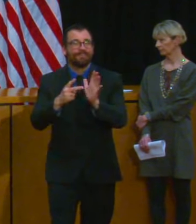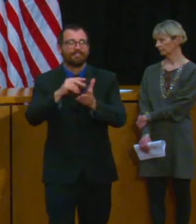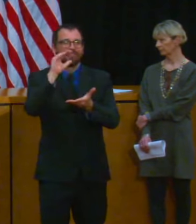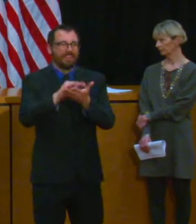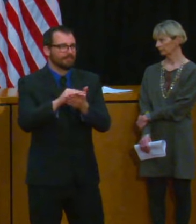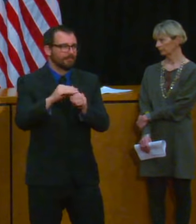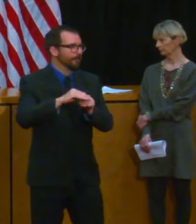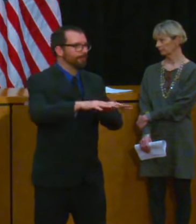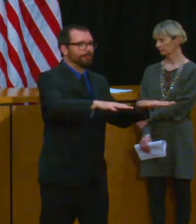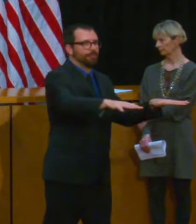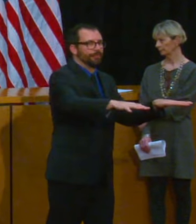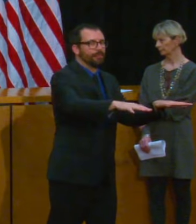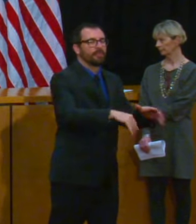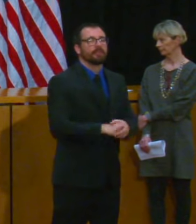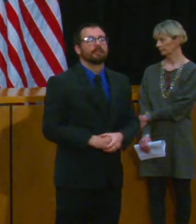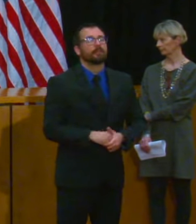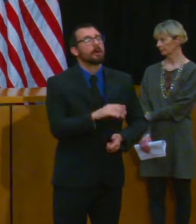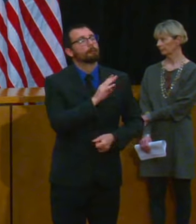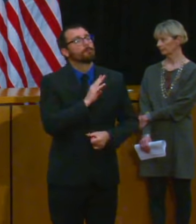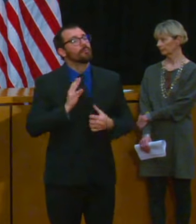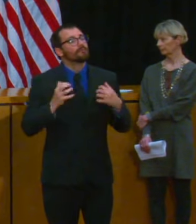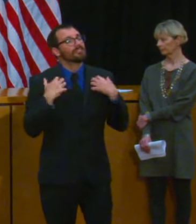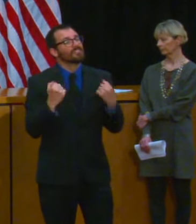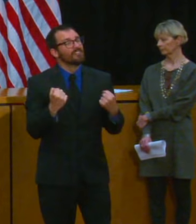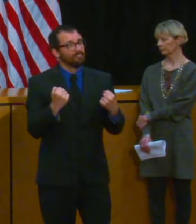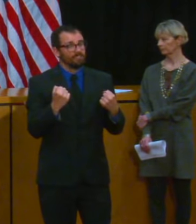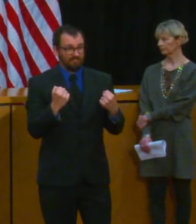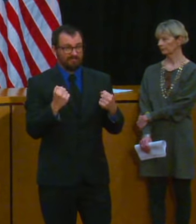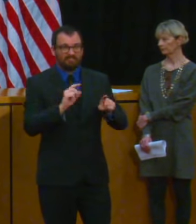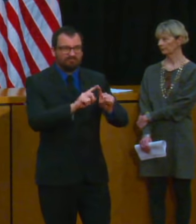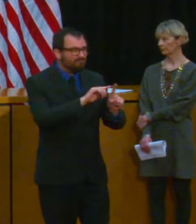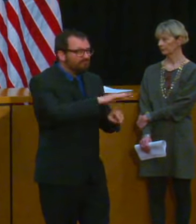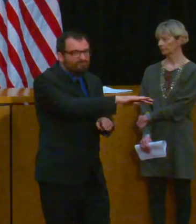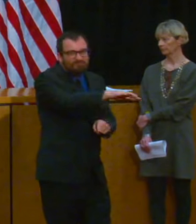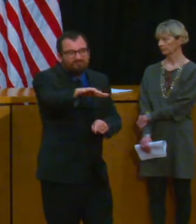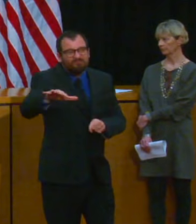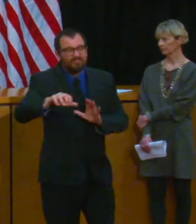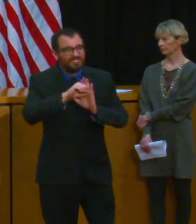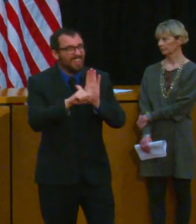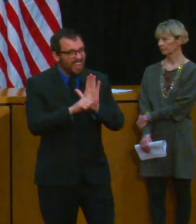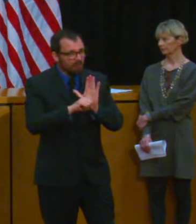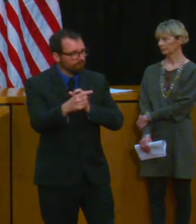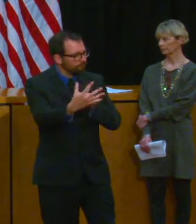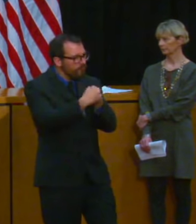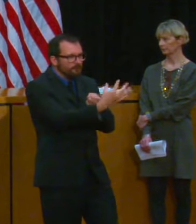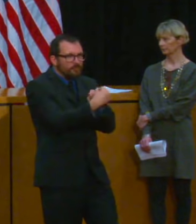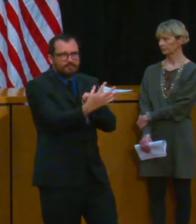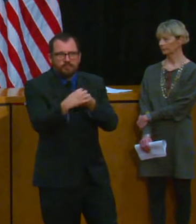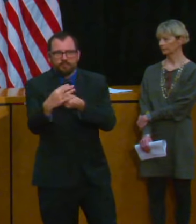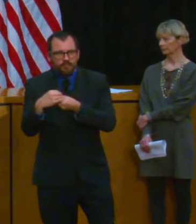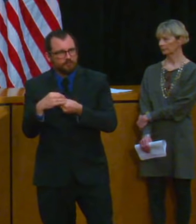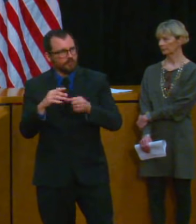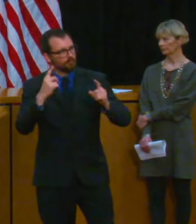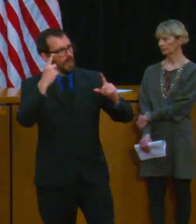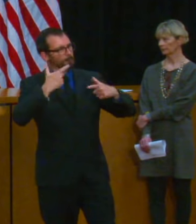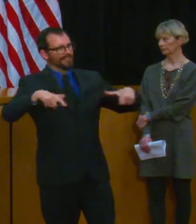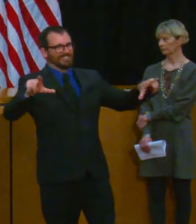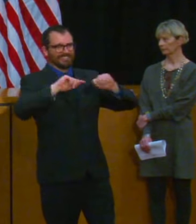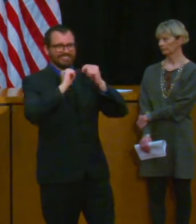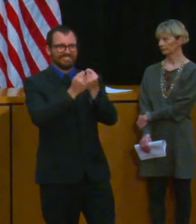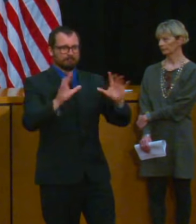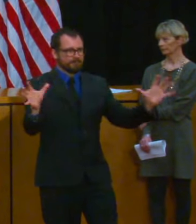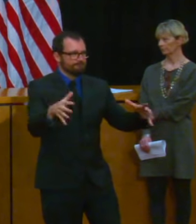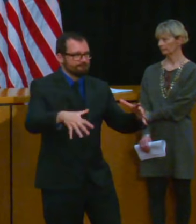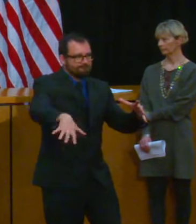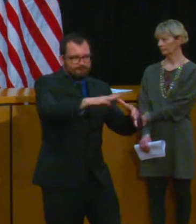date this team in a fairly short period of time where they've been hiring and setting up their call center operations has made contact